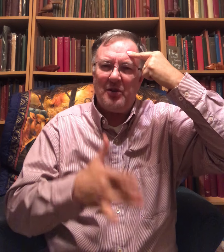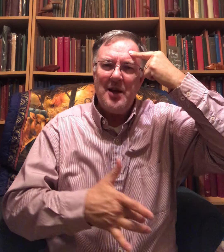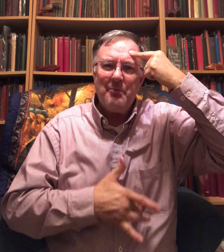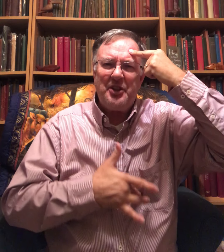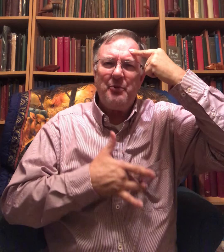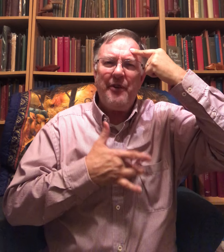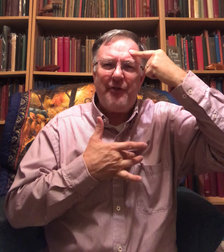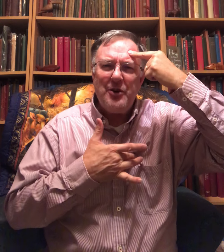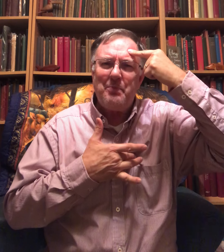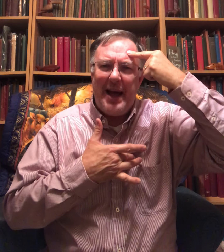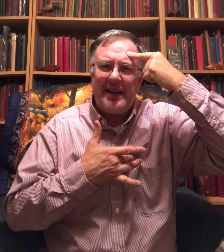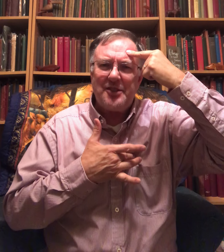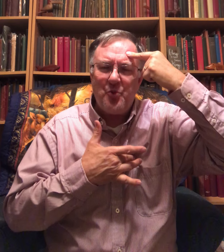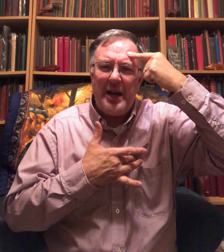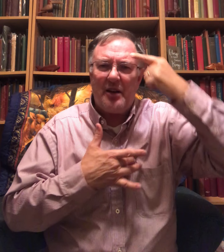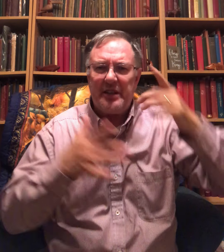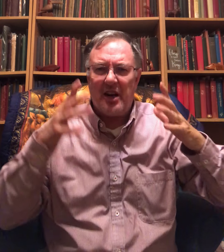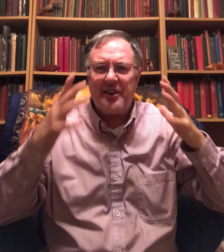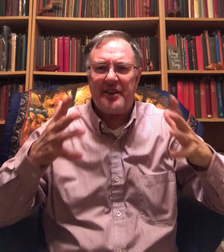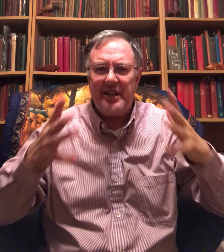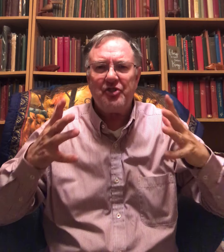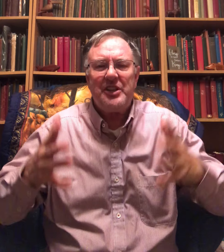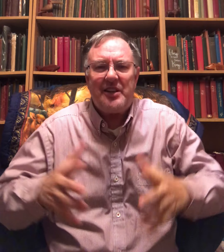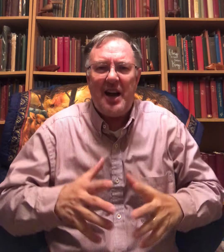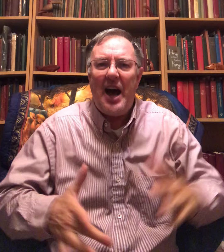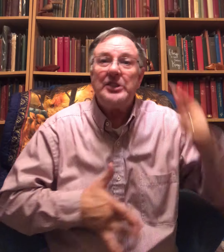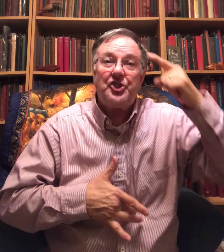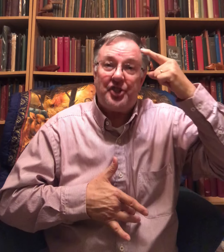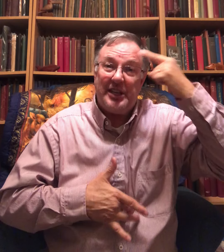But then we feel bad as well and our guilty conscience